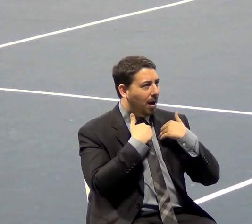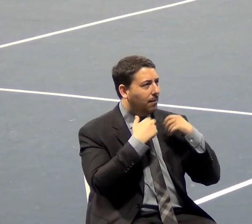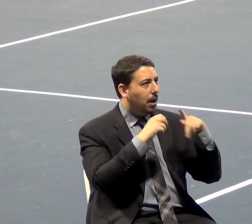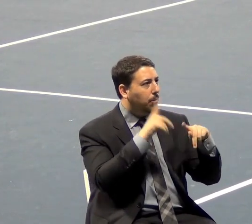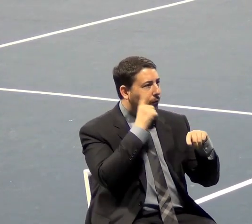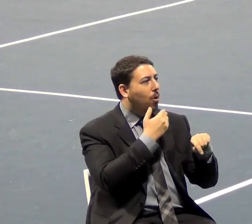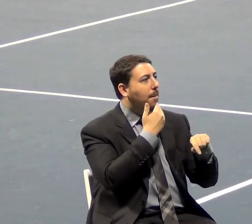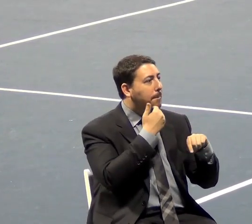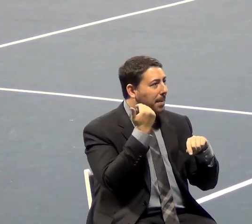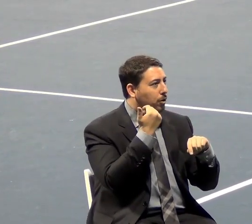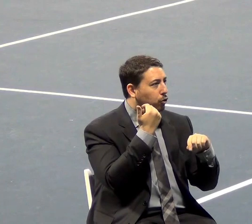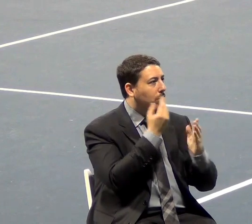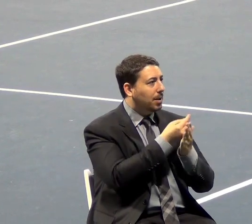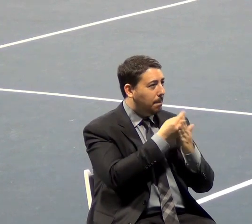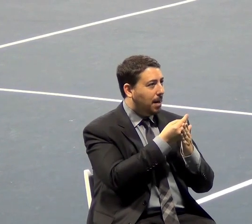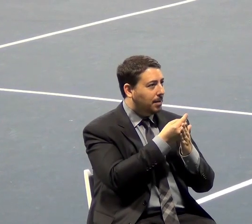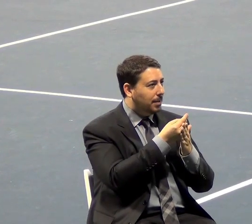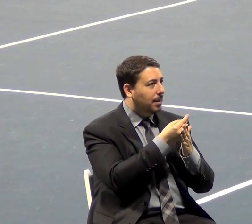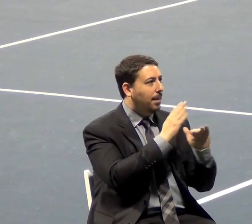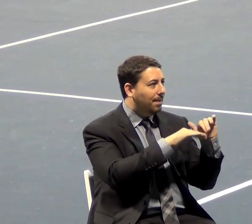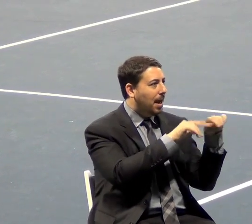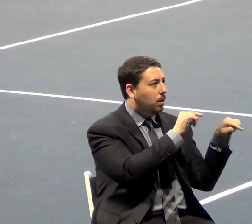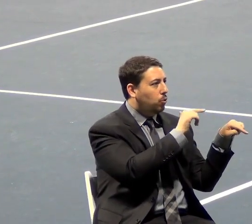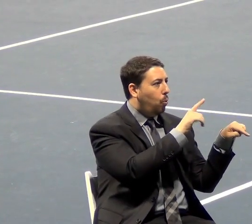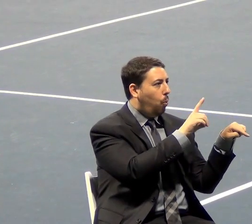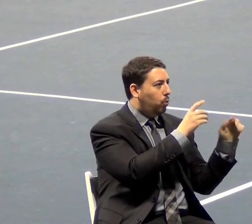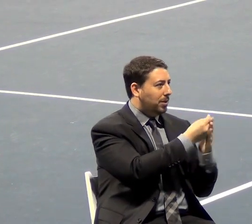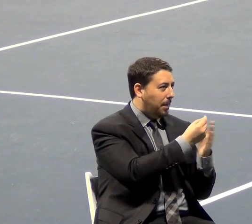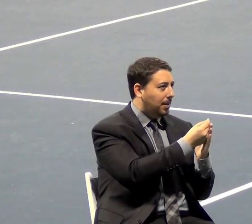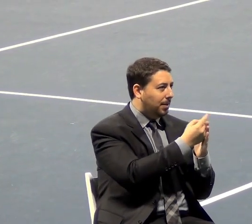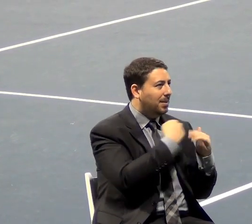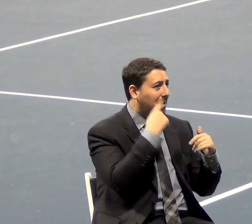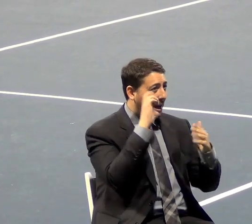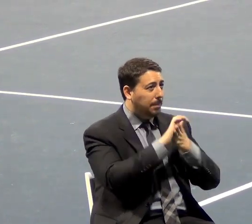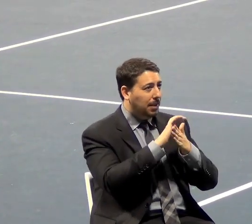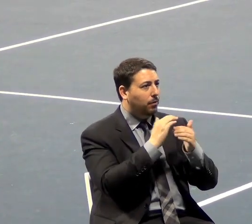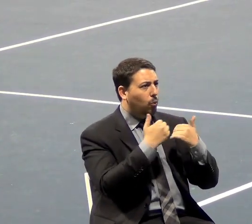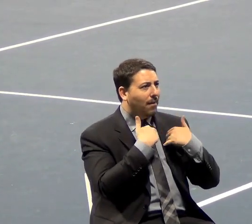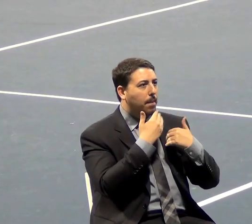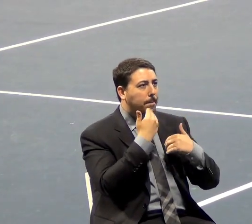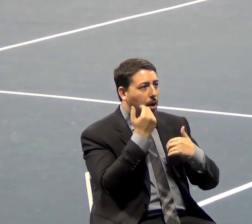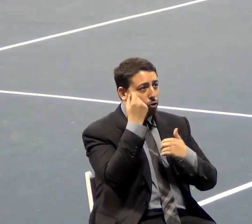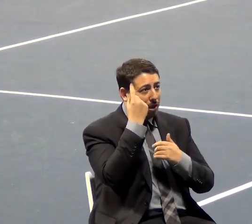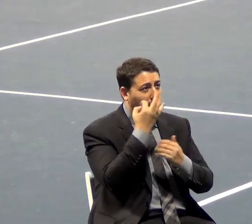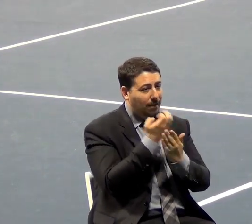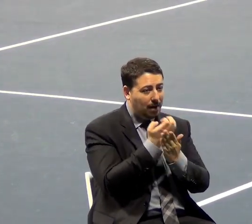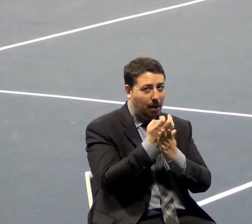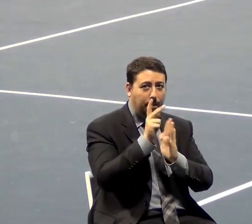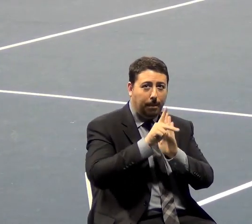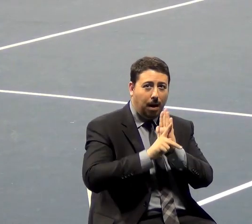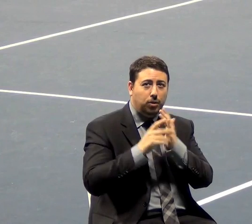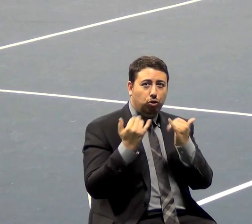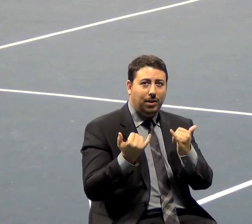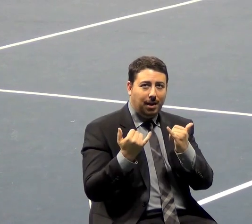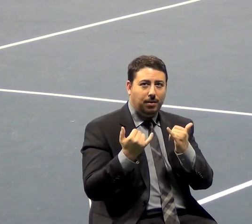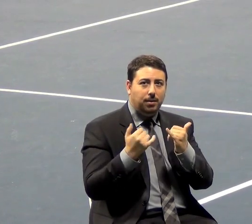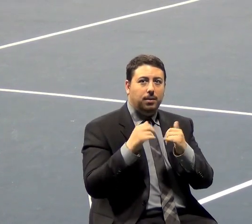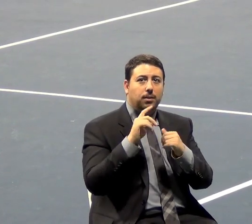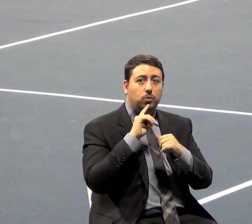commodity standard of money. And I believe there's a better understanding of economic policies today. The Austrian free market economists have